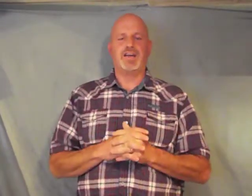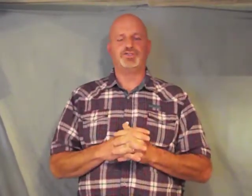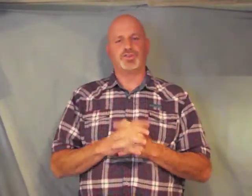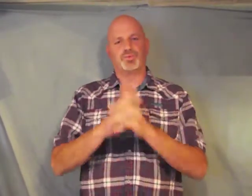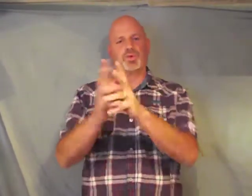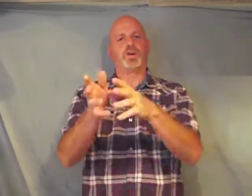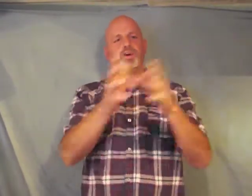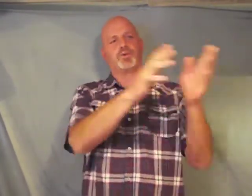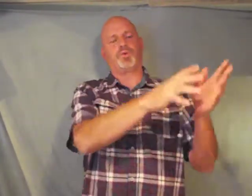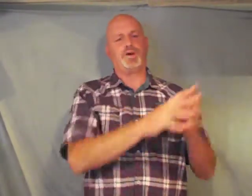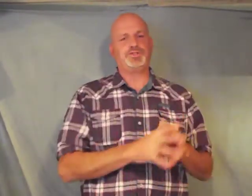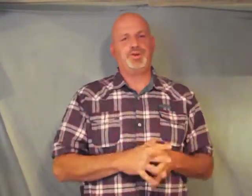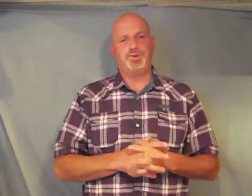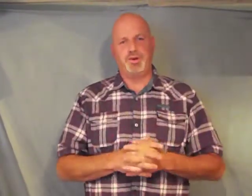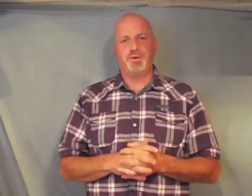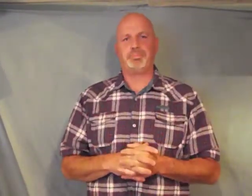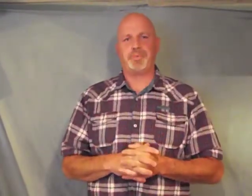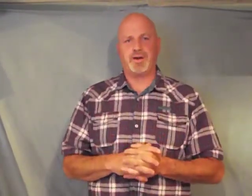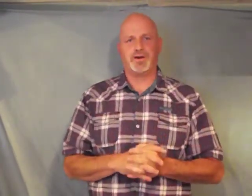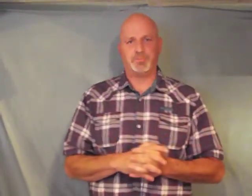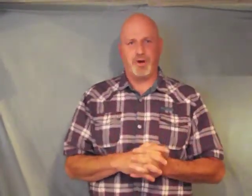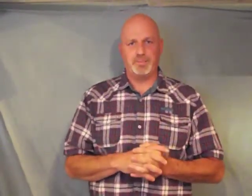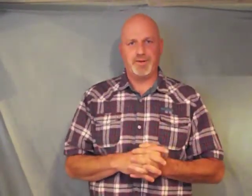rule over what you do up there in the pulpit